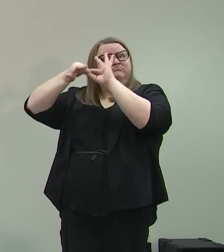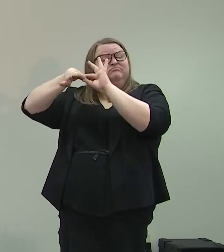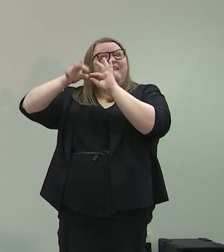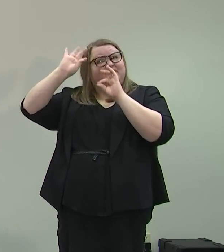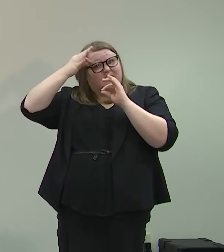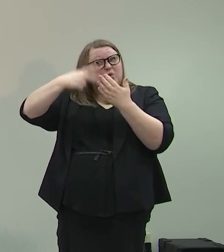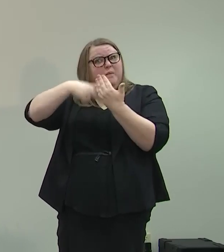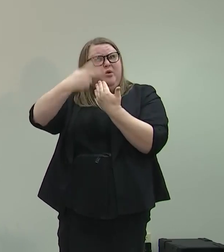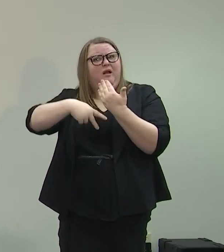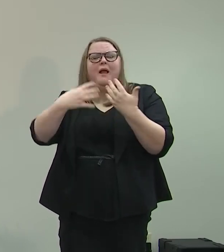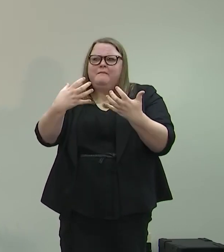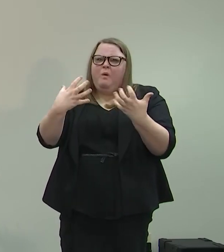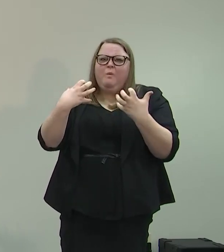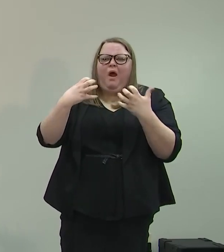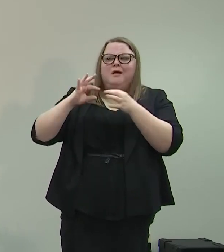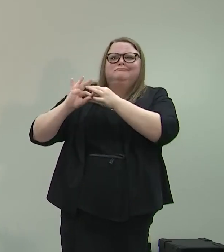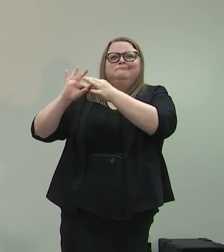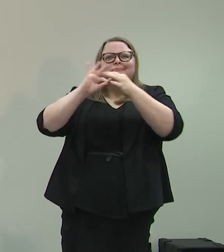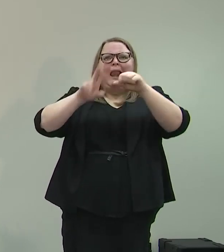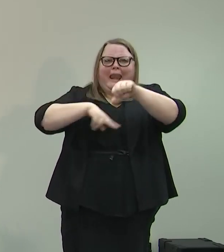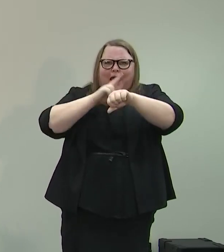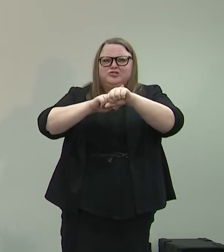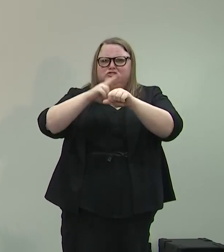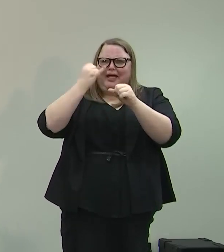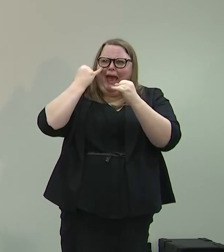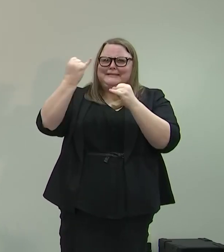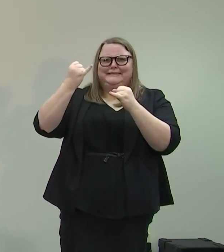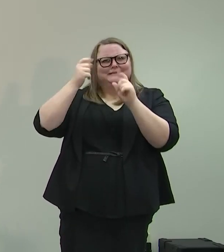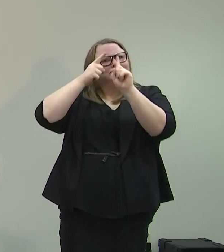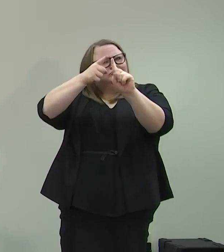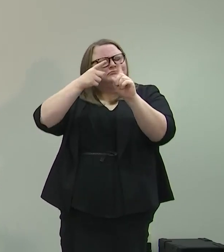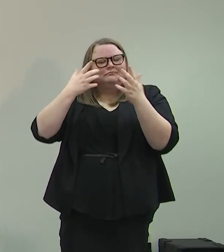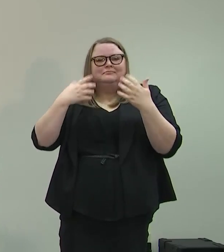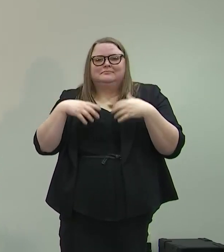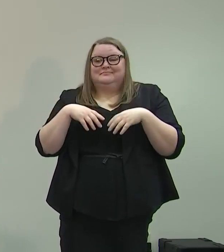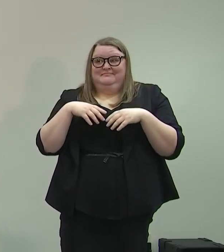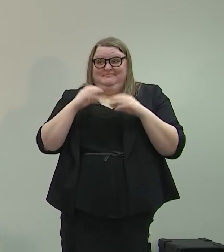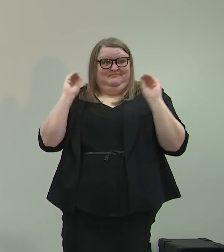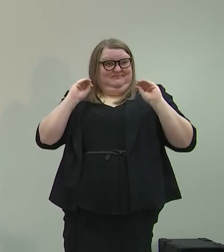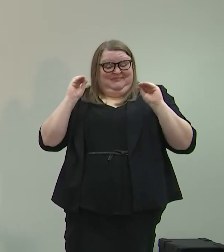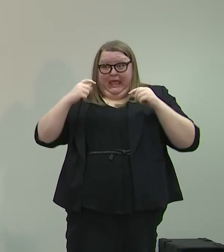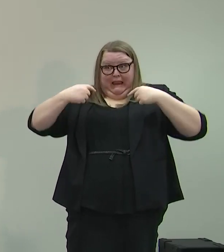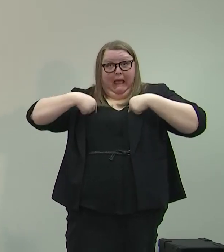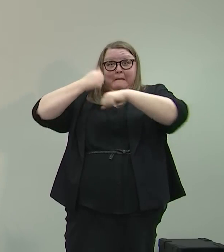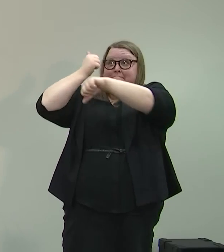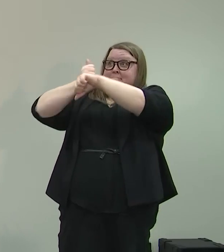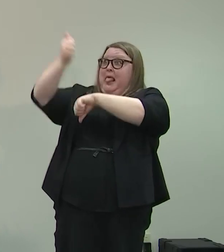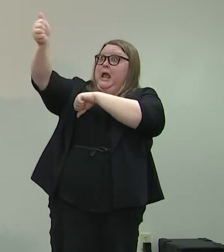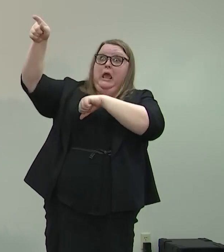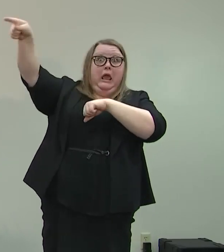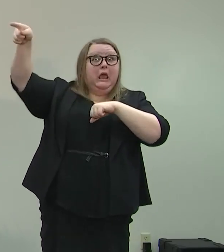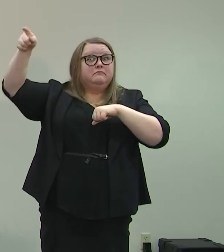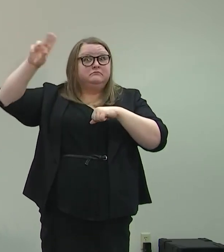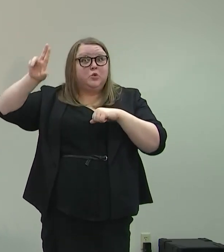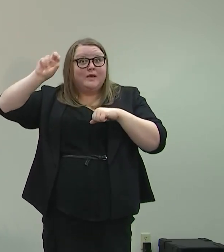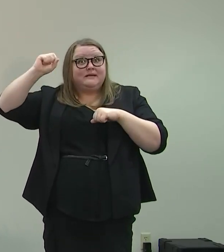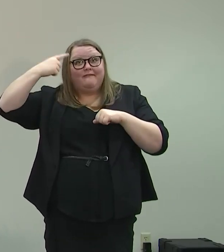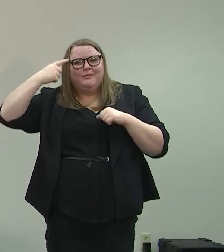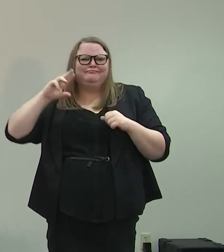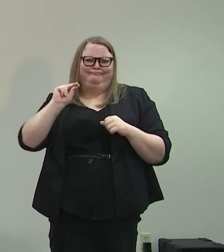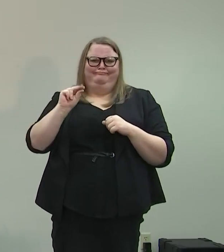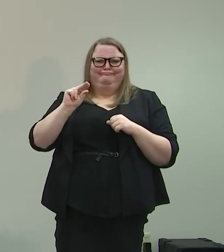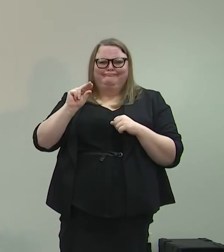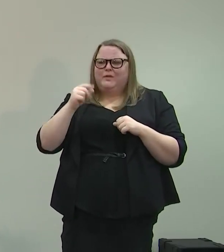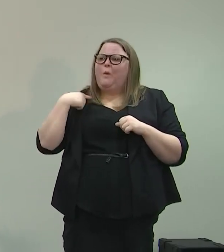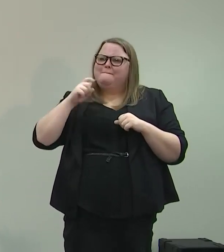unified national strategy. There isn't, and it doesn't do me any good to point the finger at somebody else because there isn't. We have to work